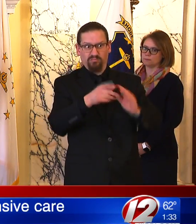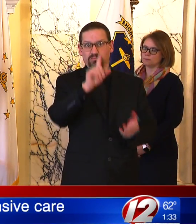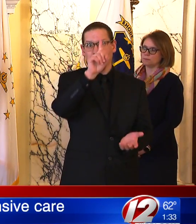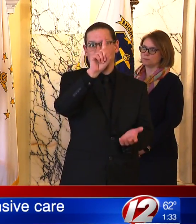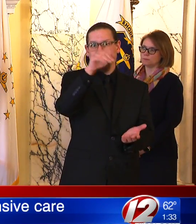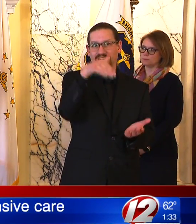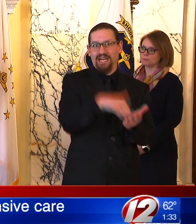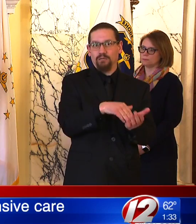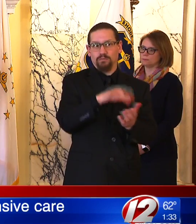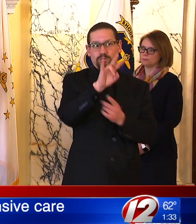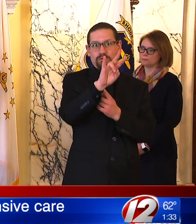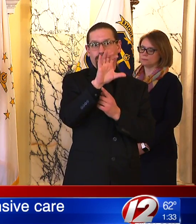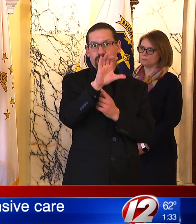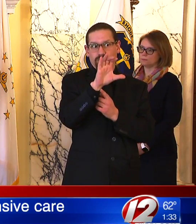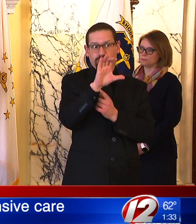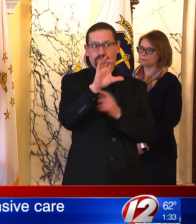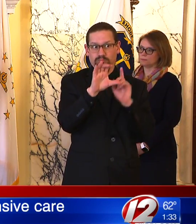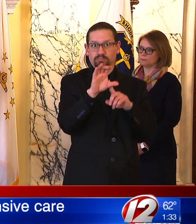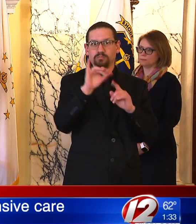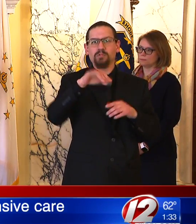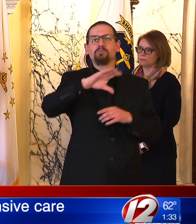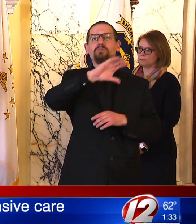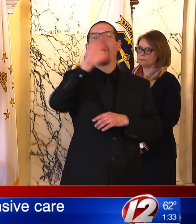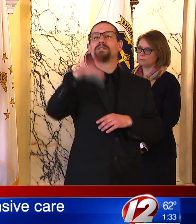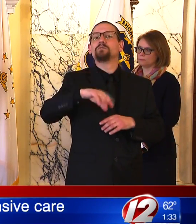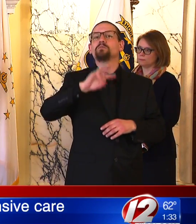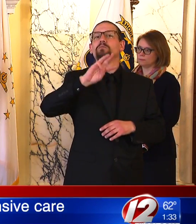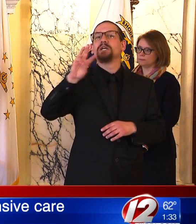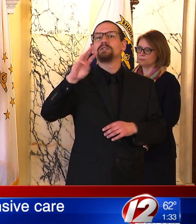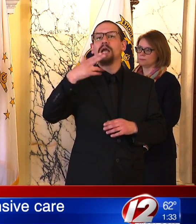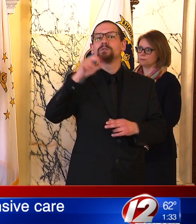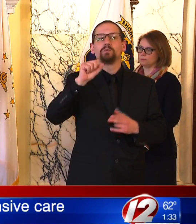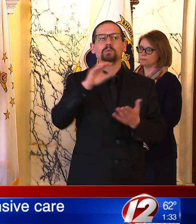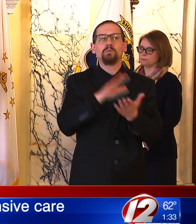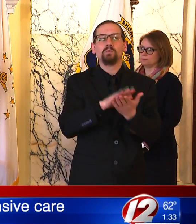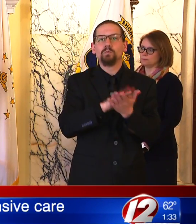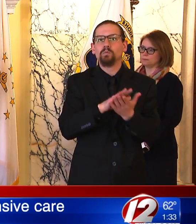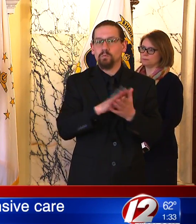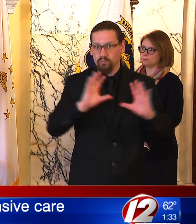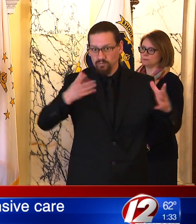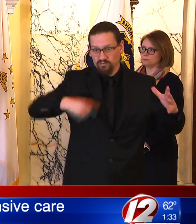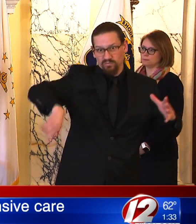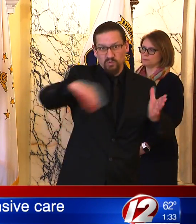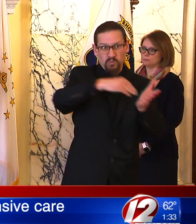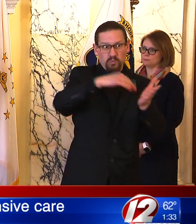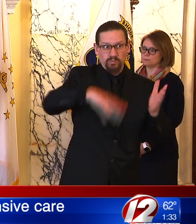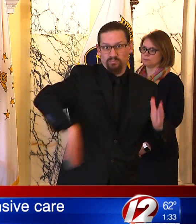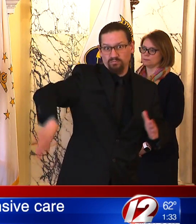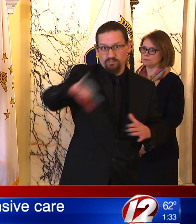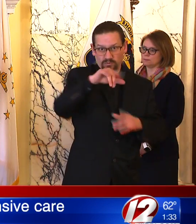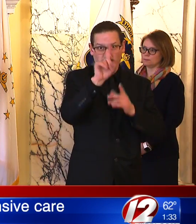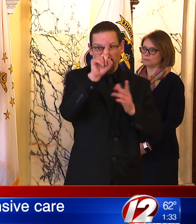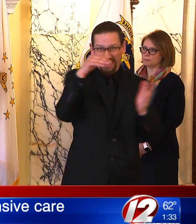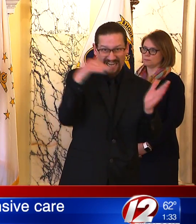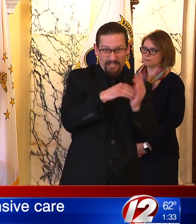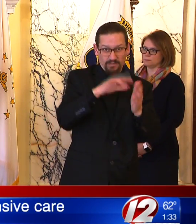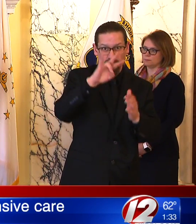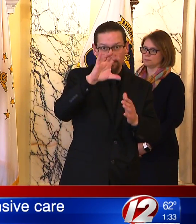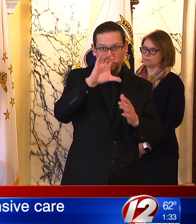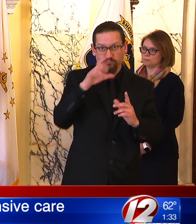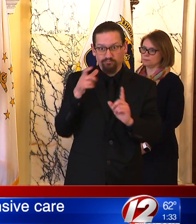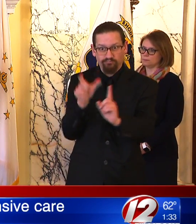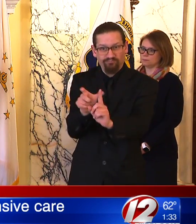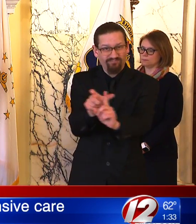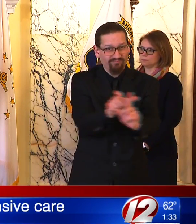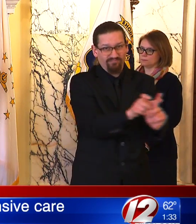High School West are coming off quarantine. This gives me an opportunity to speak to all